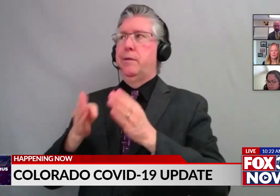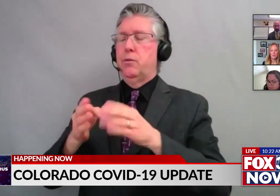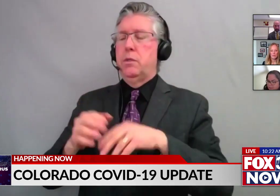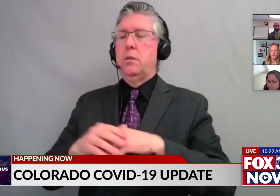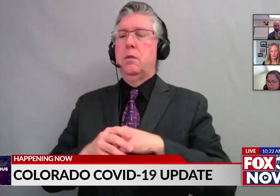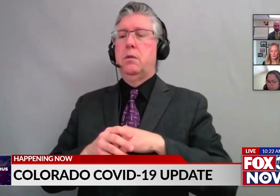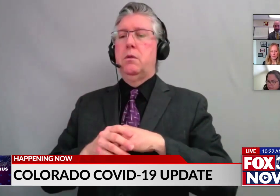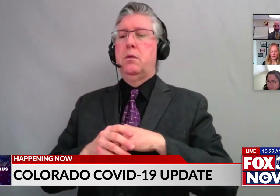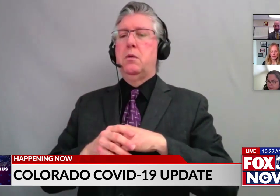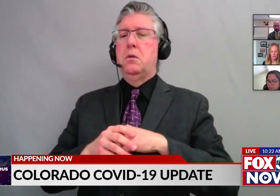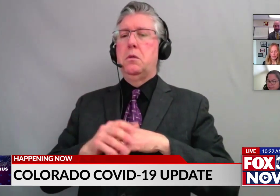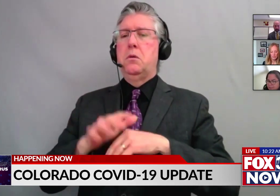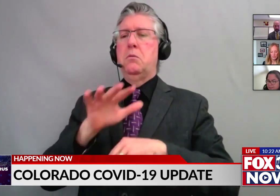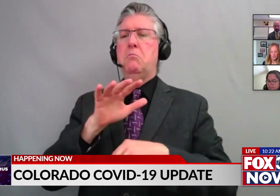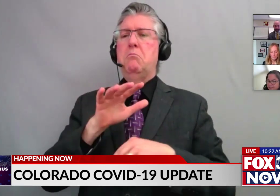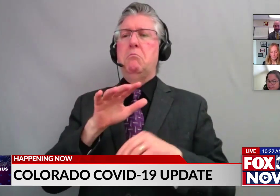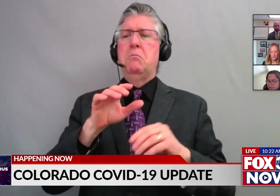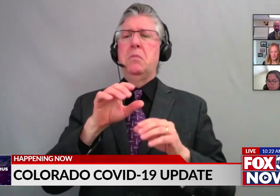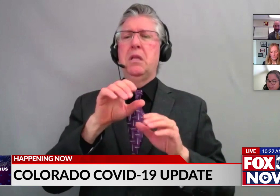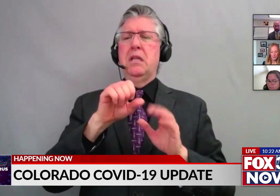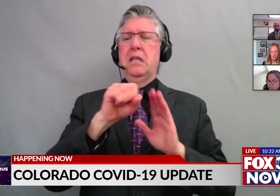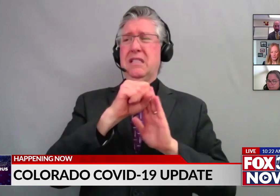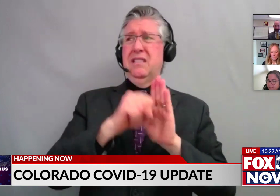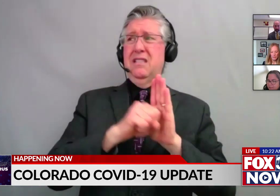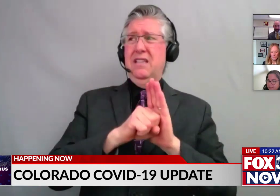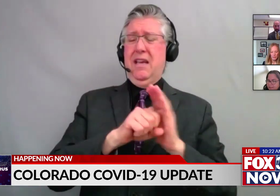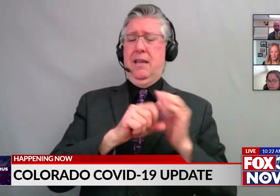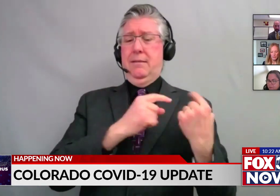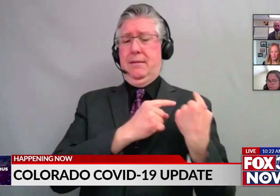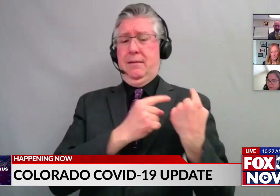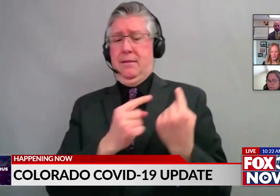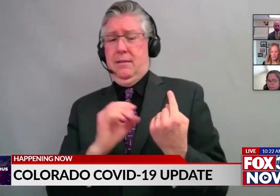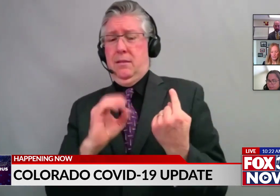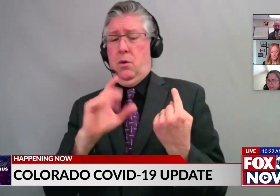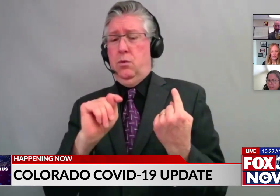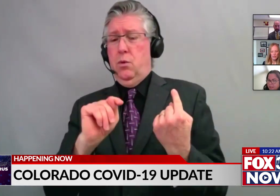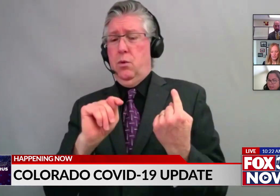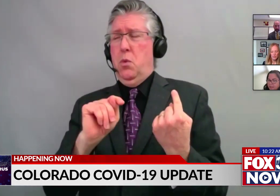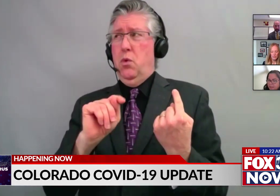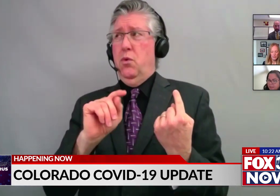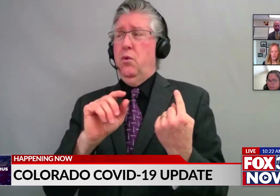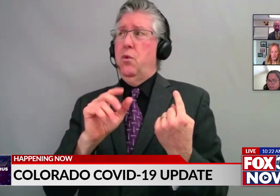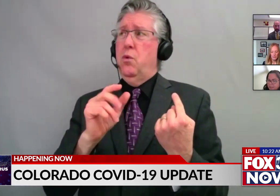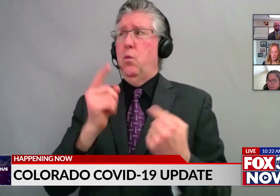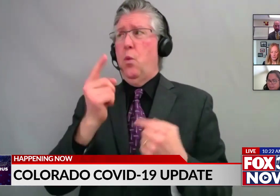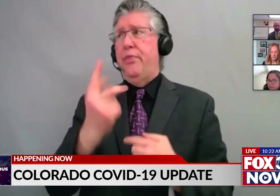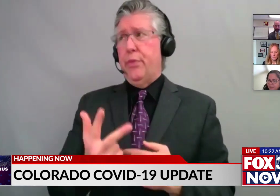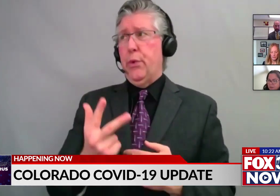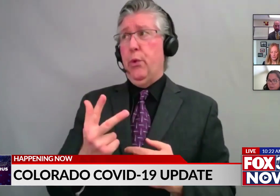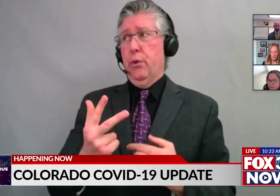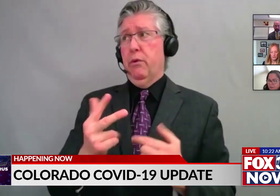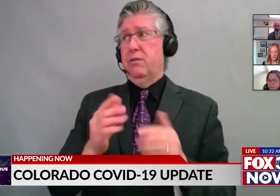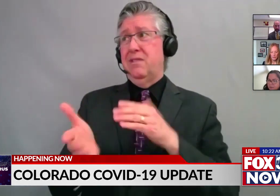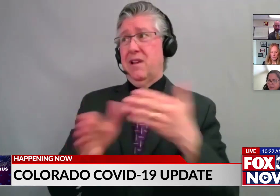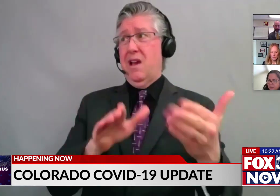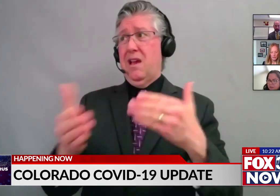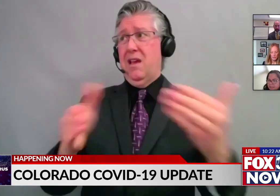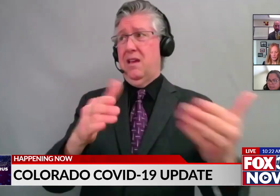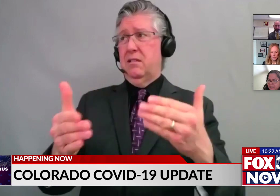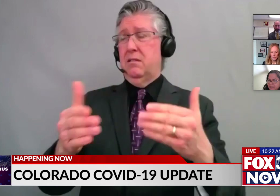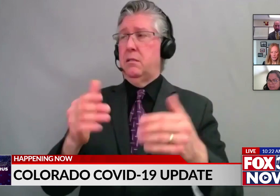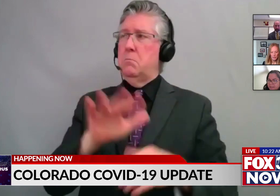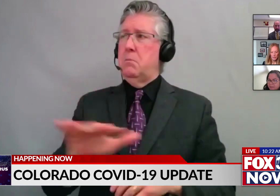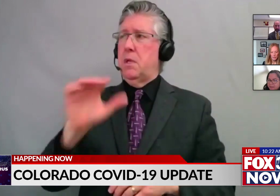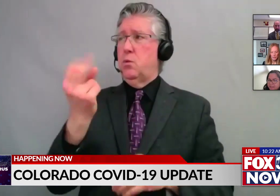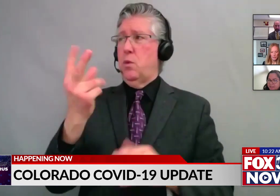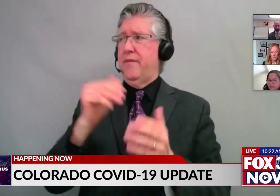About a third of the state's COVID deaths have come since October, about to pass 12,000. So just curious your thinking on mortality and the trends